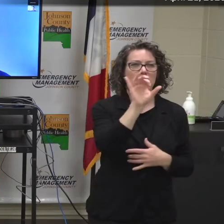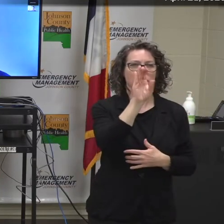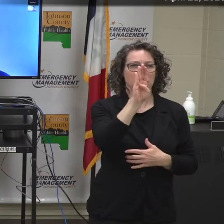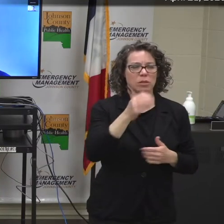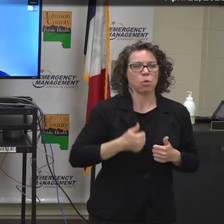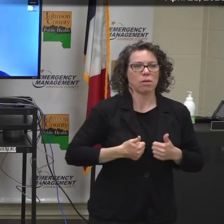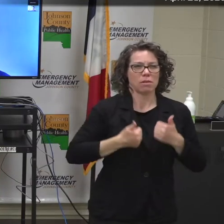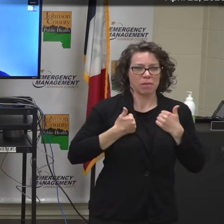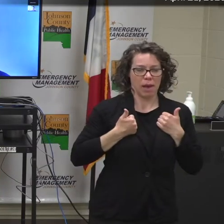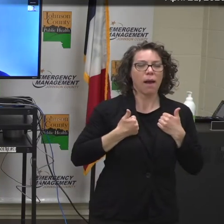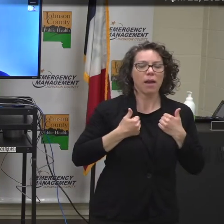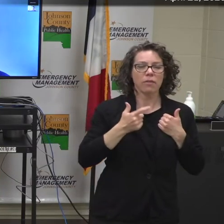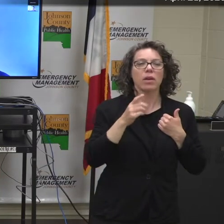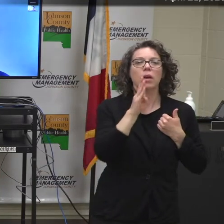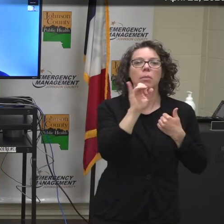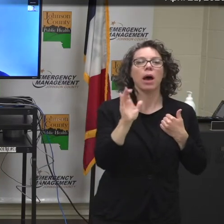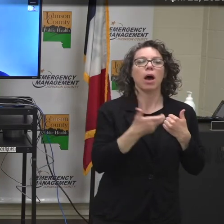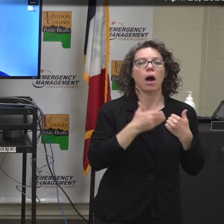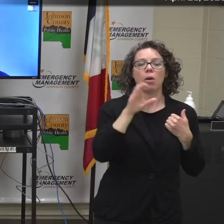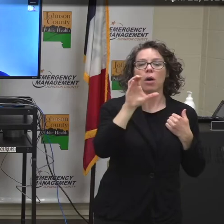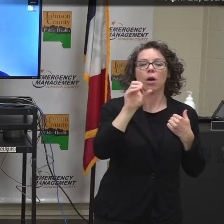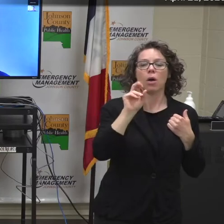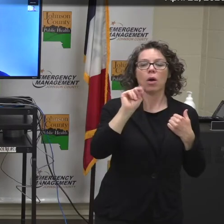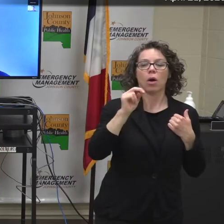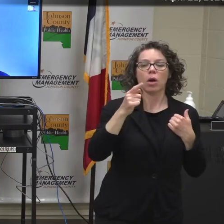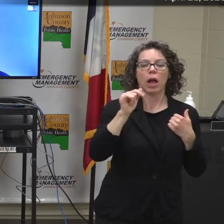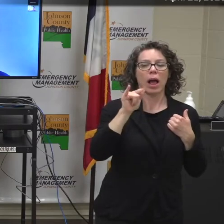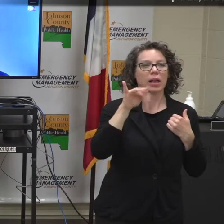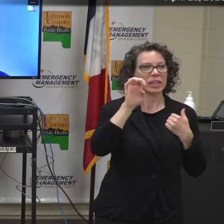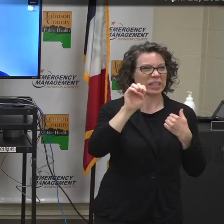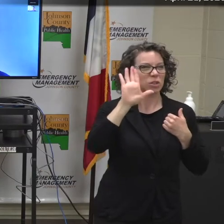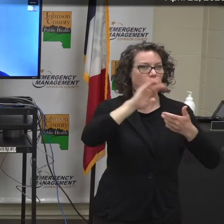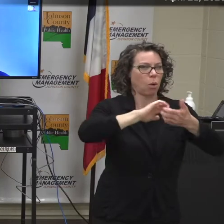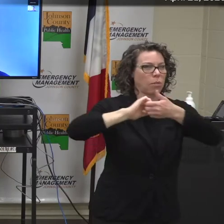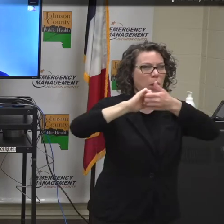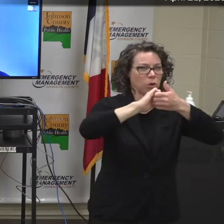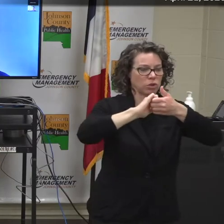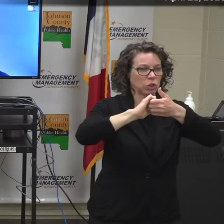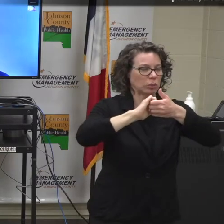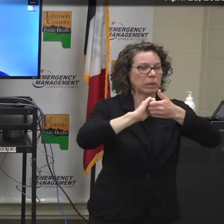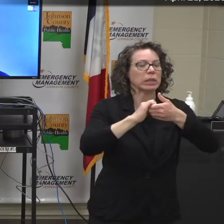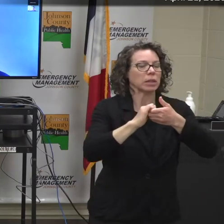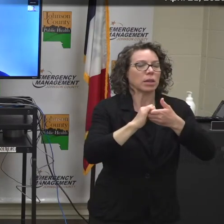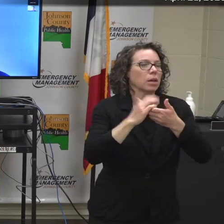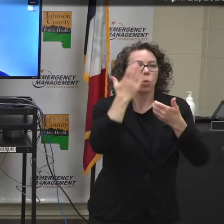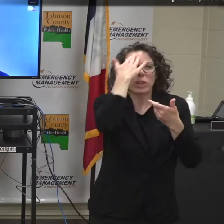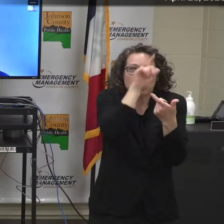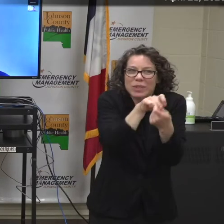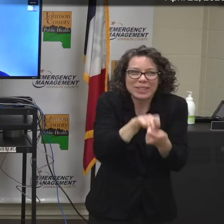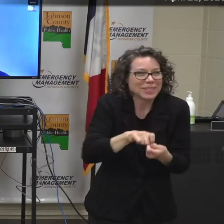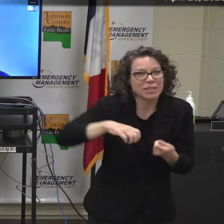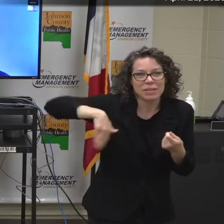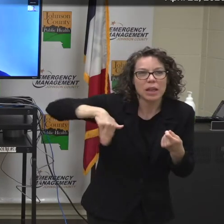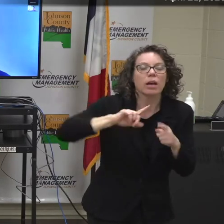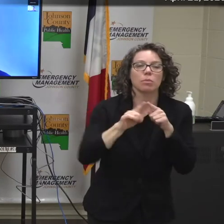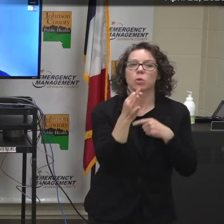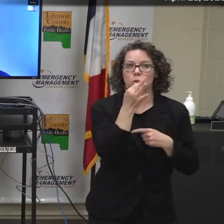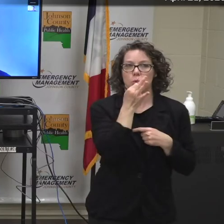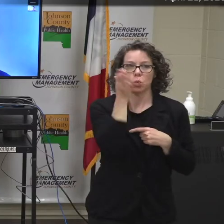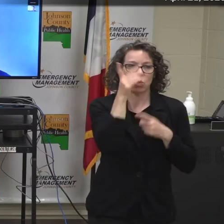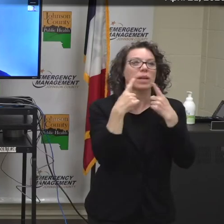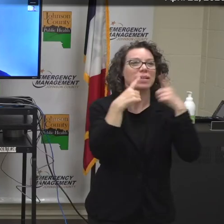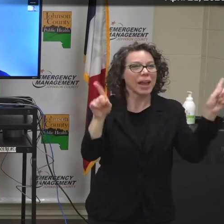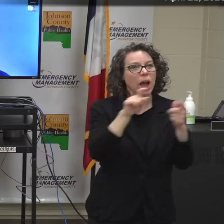Health Partnership. We don't have all the details right now, but in the future we hope to have the details in our